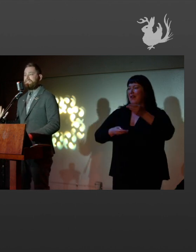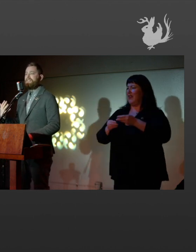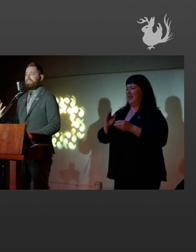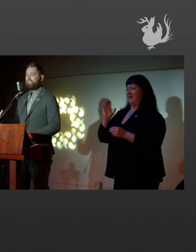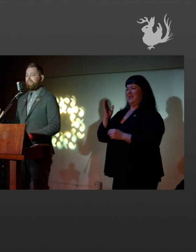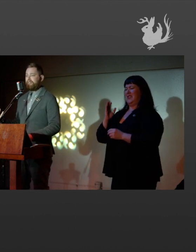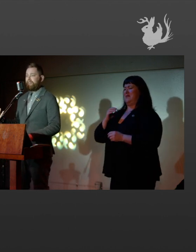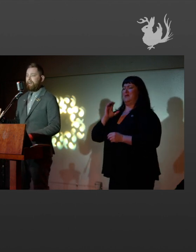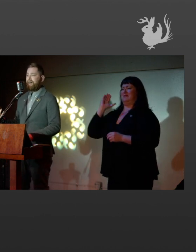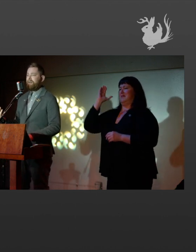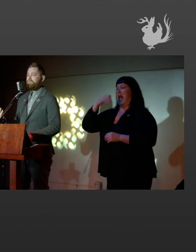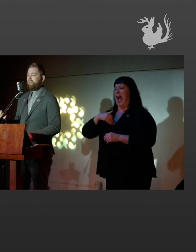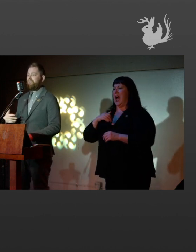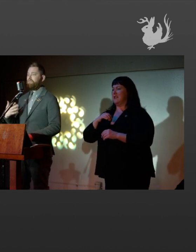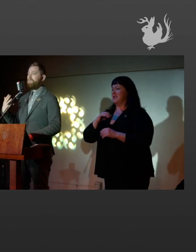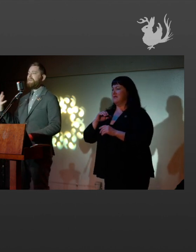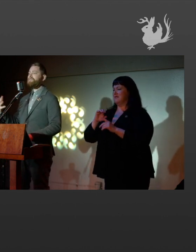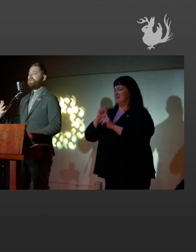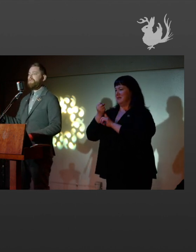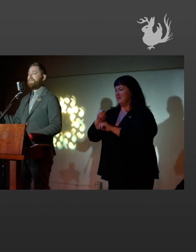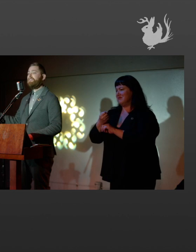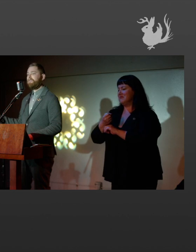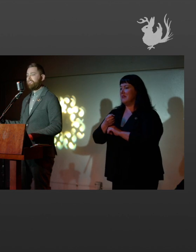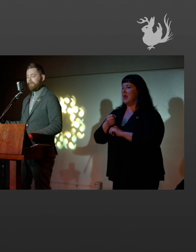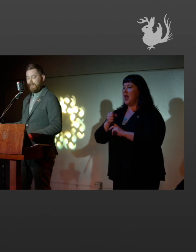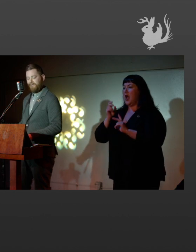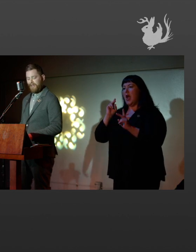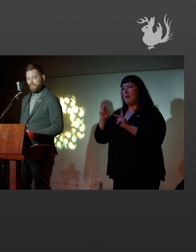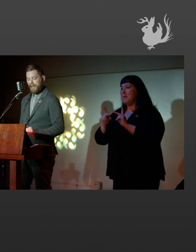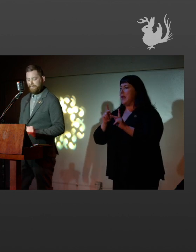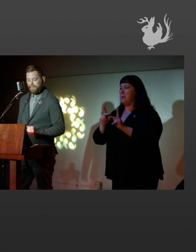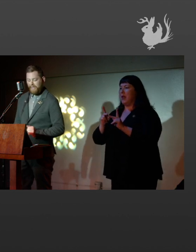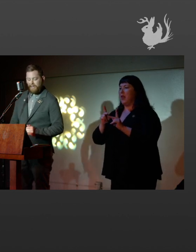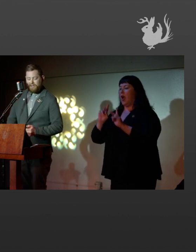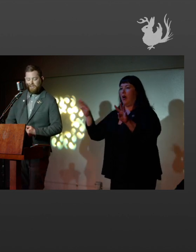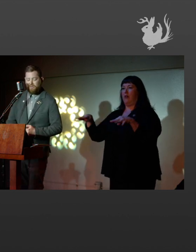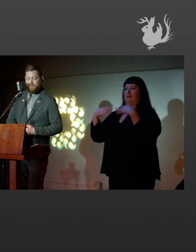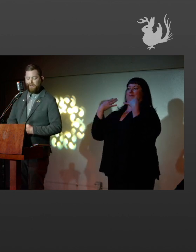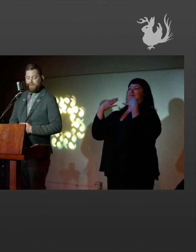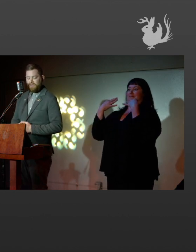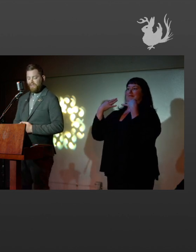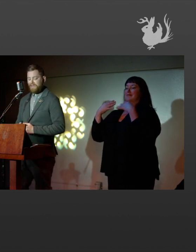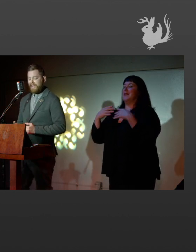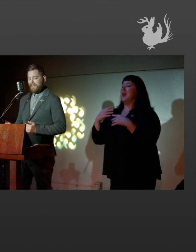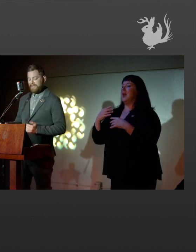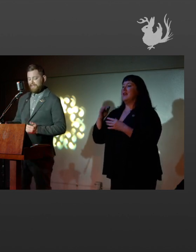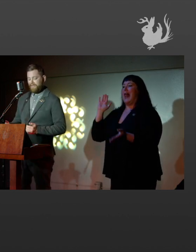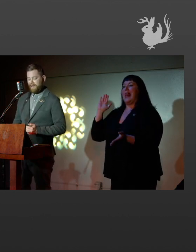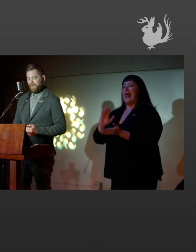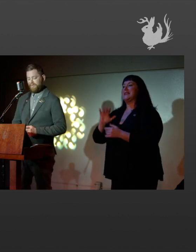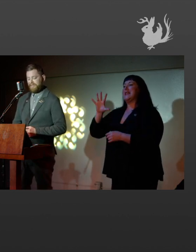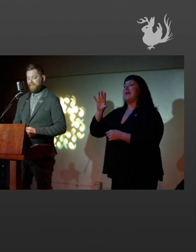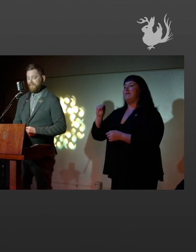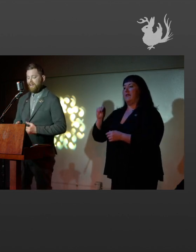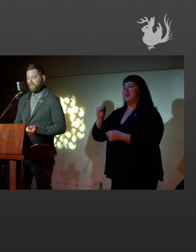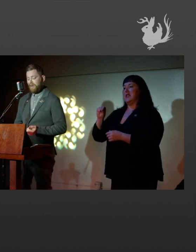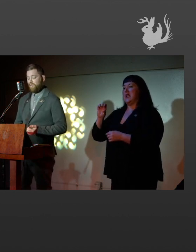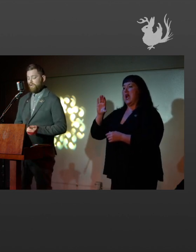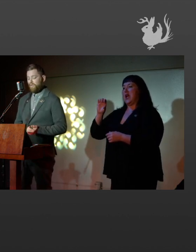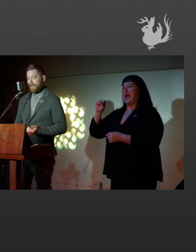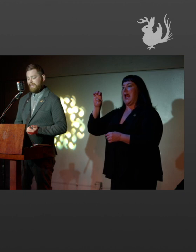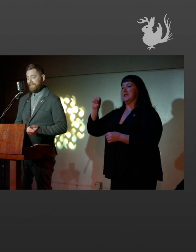curious condition kind of brings people into a certain kind of limelight. So there have been fewer than 50 cases of Abrams